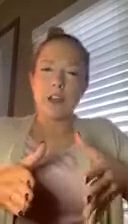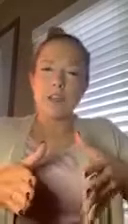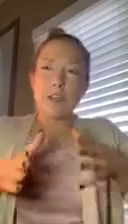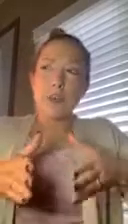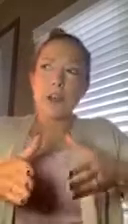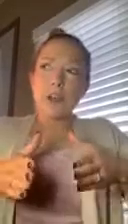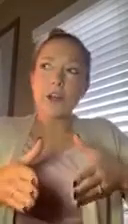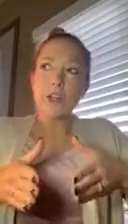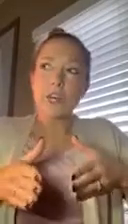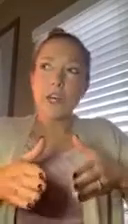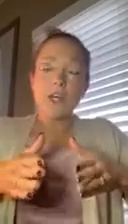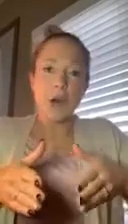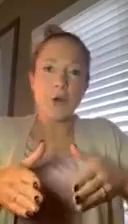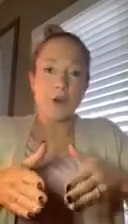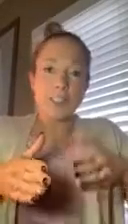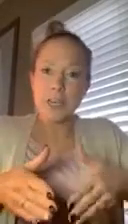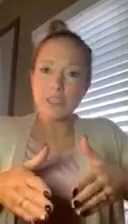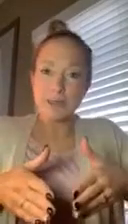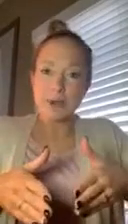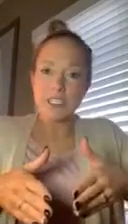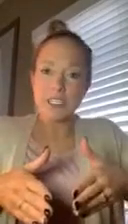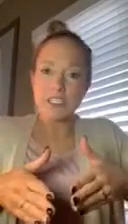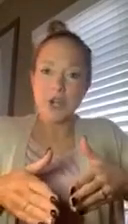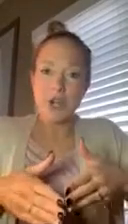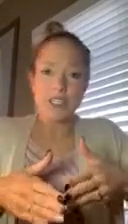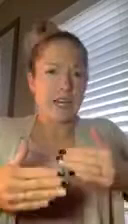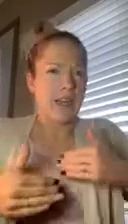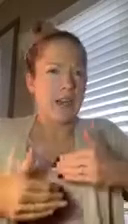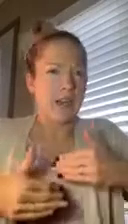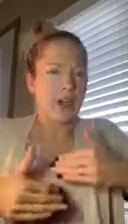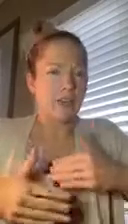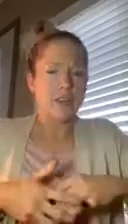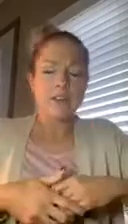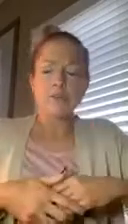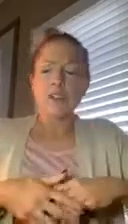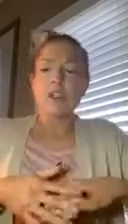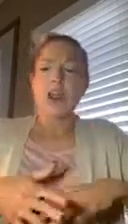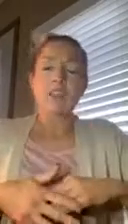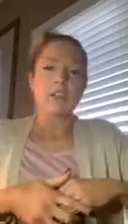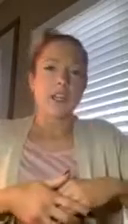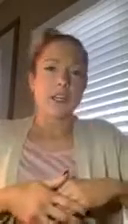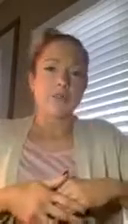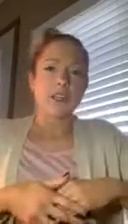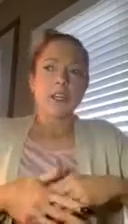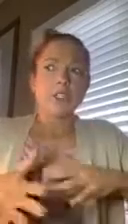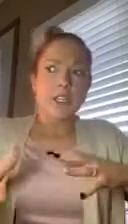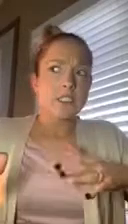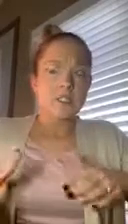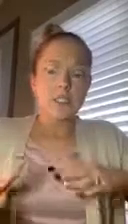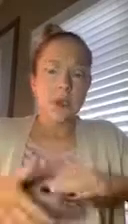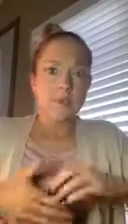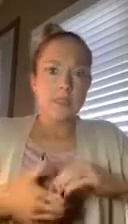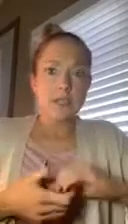Like, where could it go? It's got to be somewhere inside this car. Did I knock it off? So I asked Jaden. Jaden, did you see mommy's bracelet?